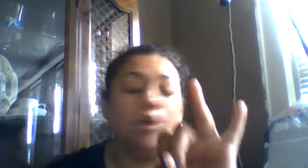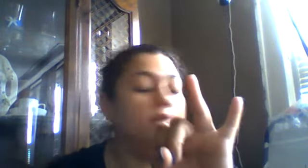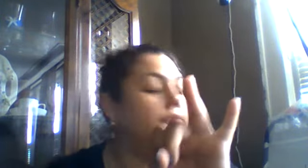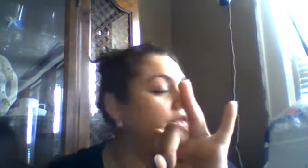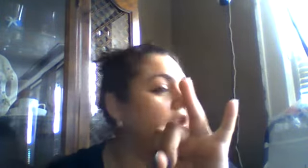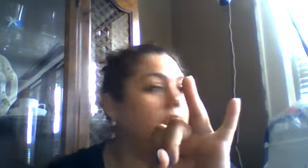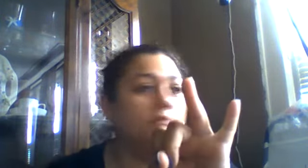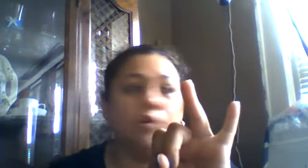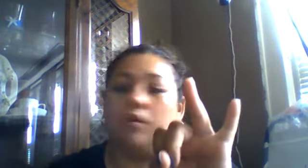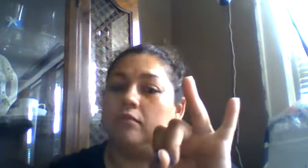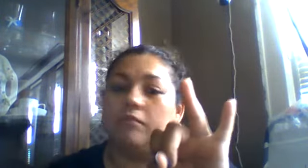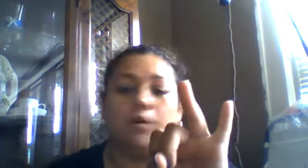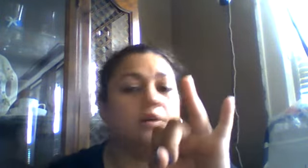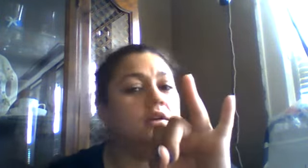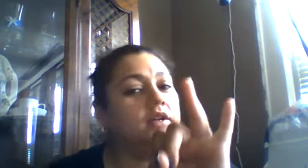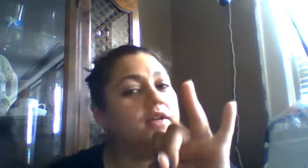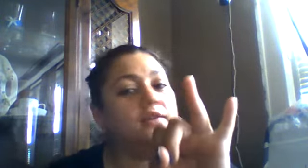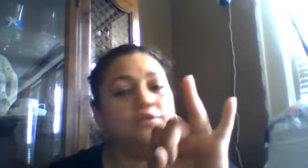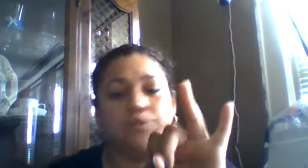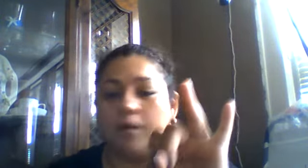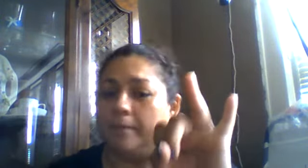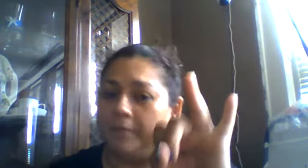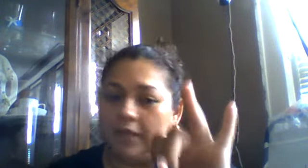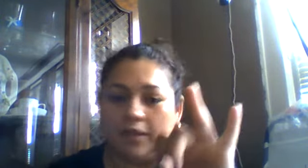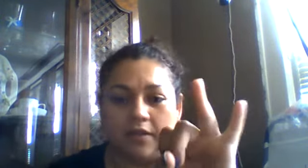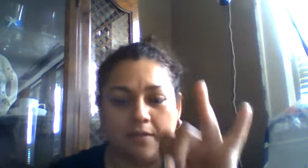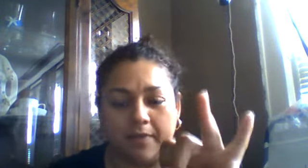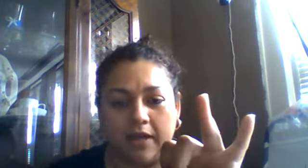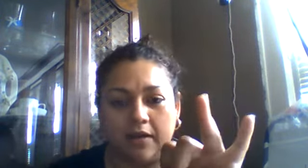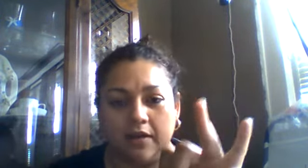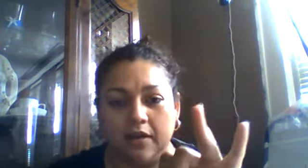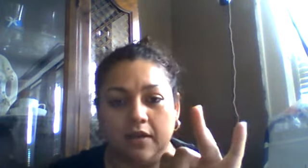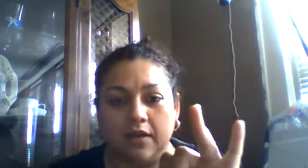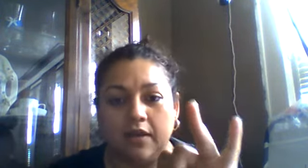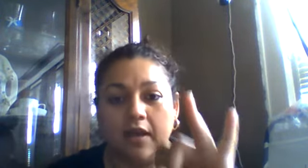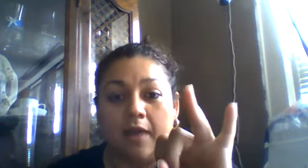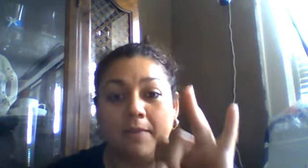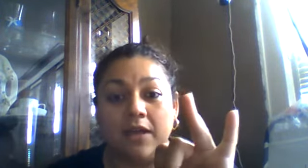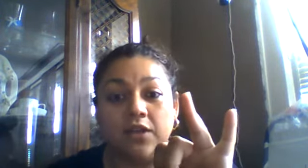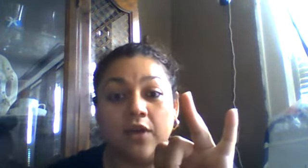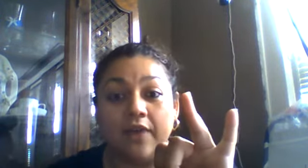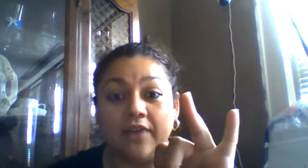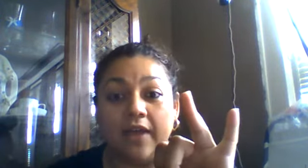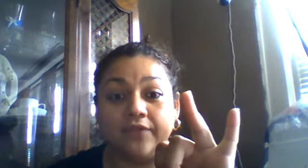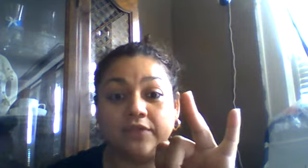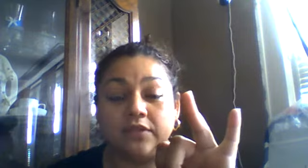no more monkeys jumping in the bed. How many you have left?